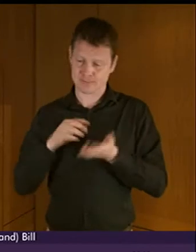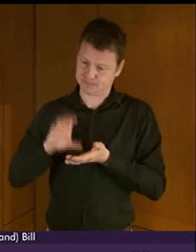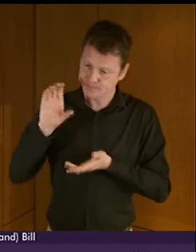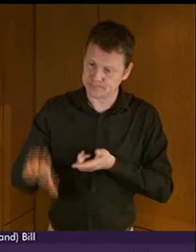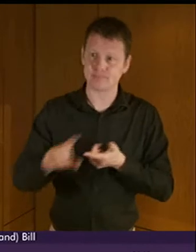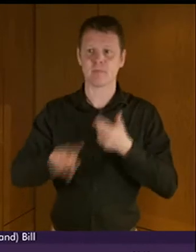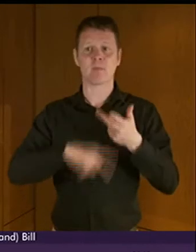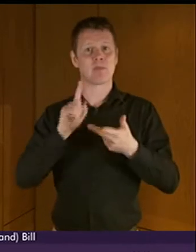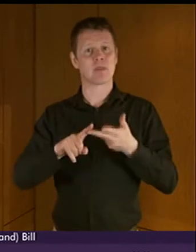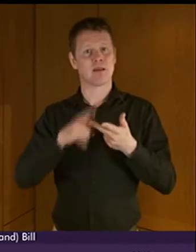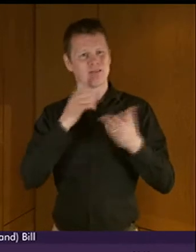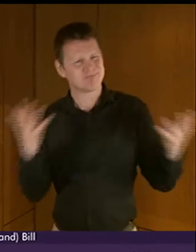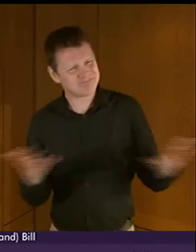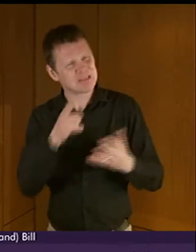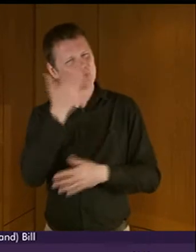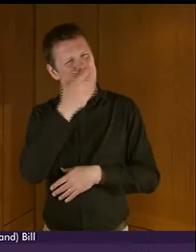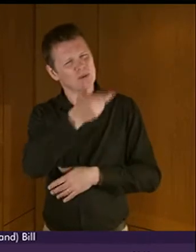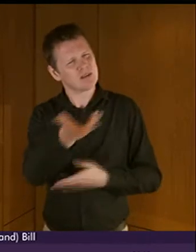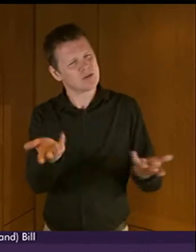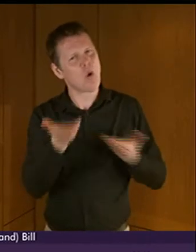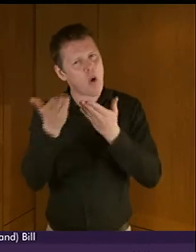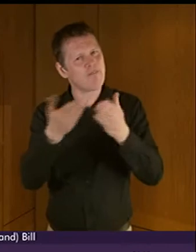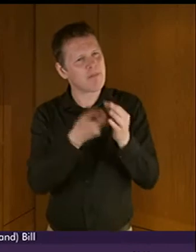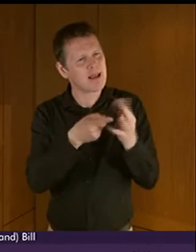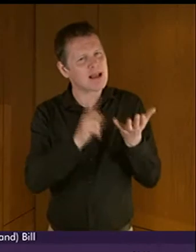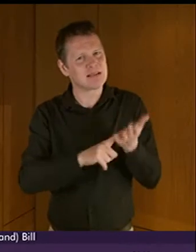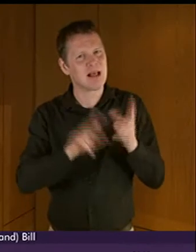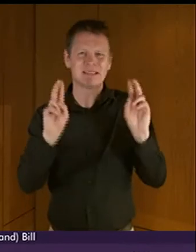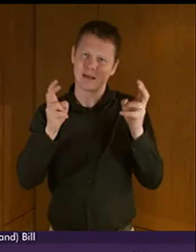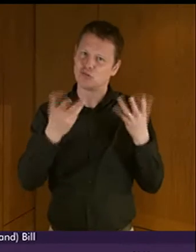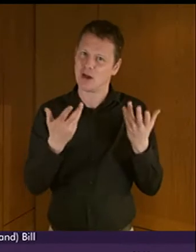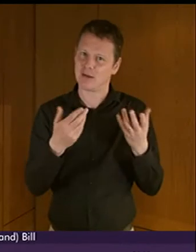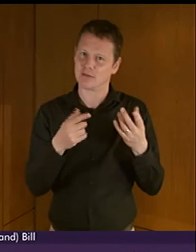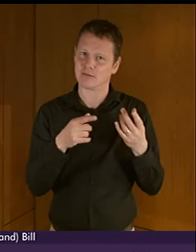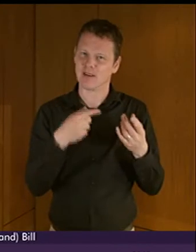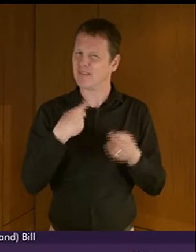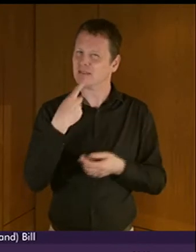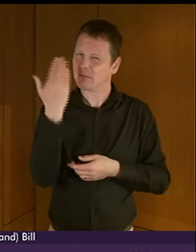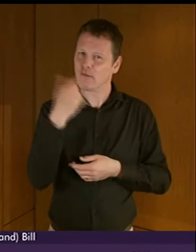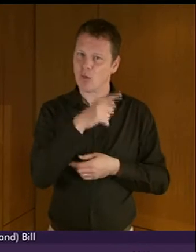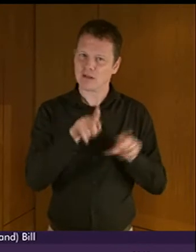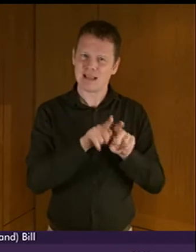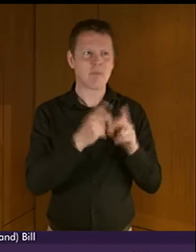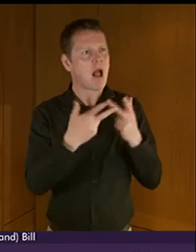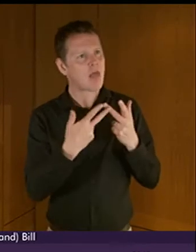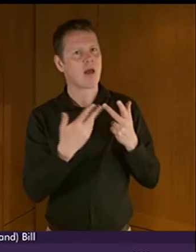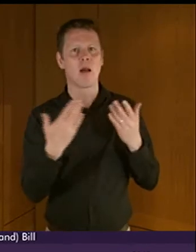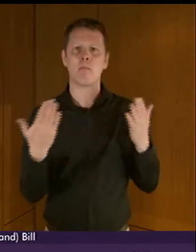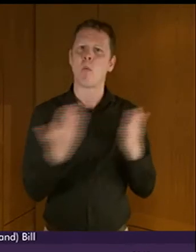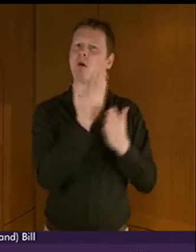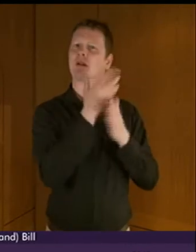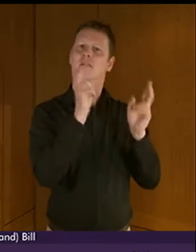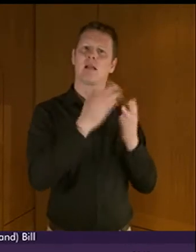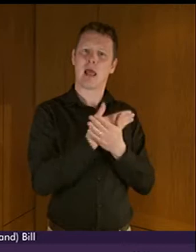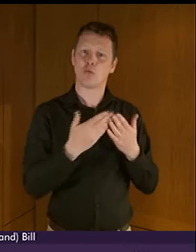encouraging schools to offer BSL as a subject as I mentioned alongside other modern languages and setting up a